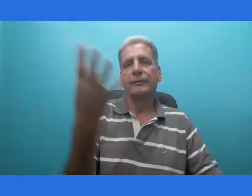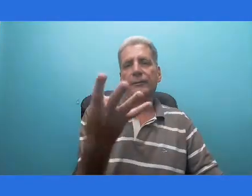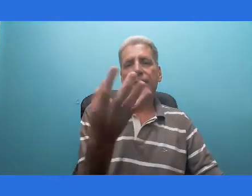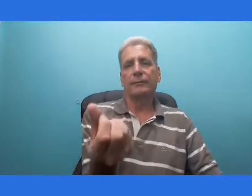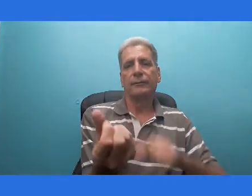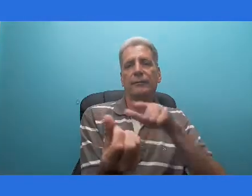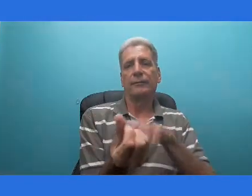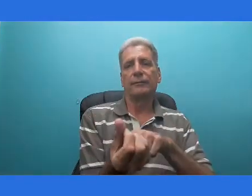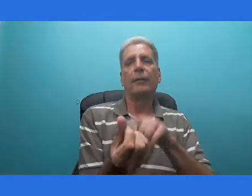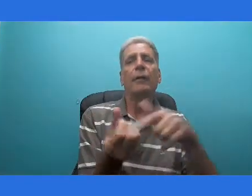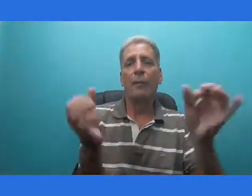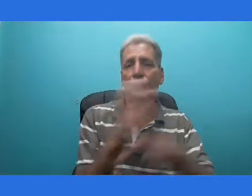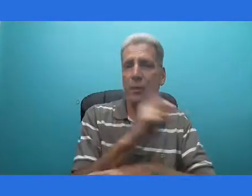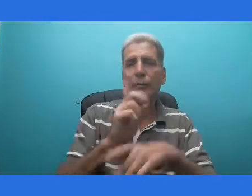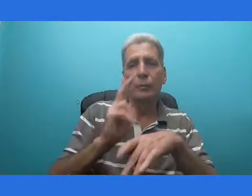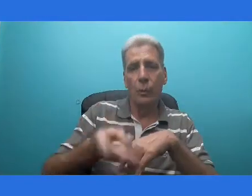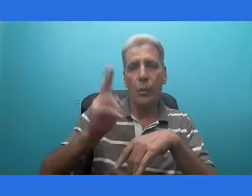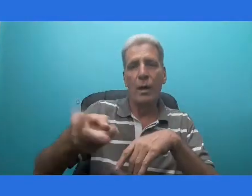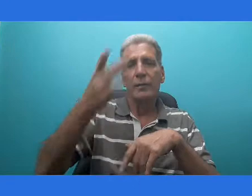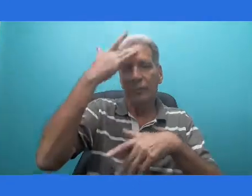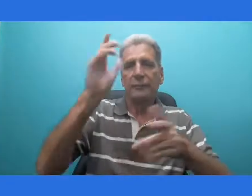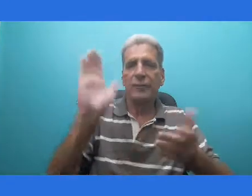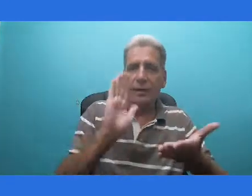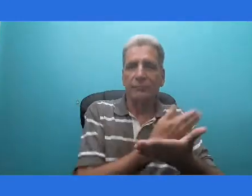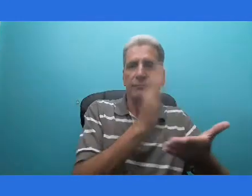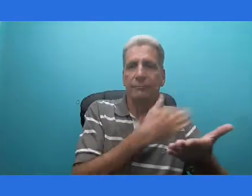Tsum, them, them, them,